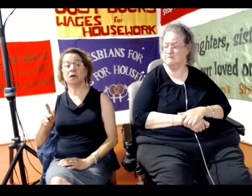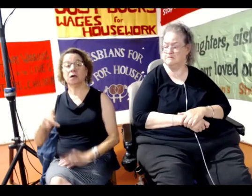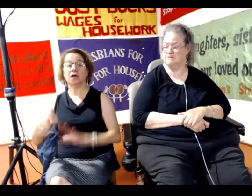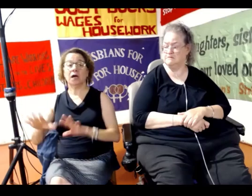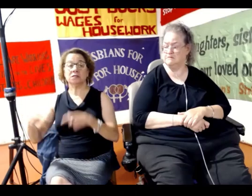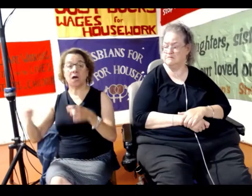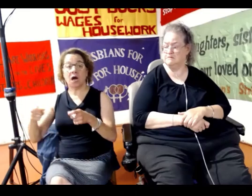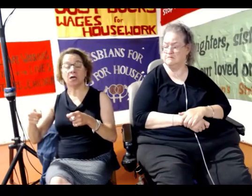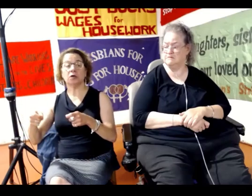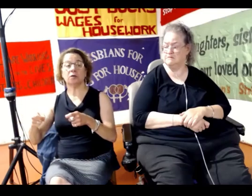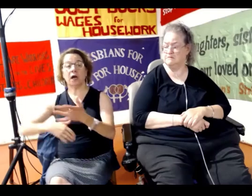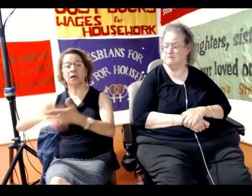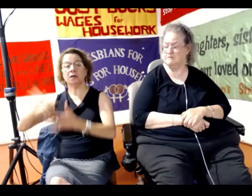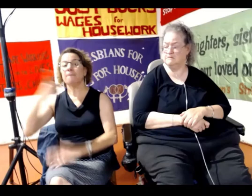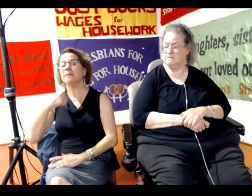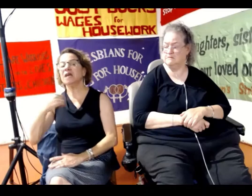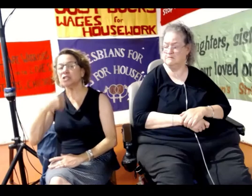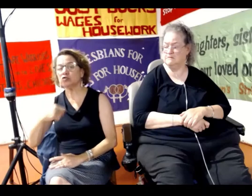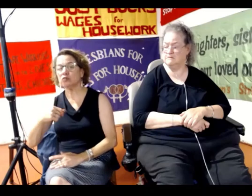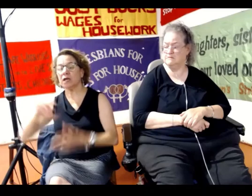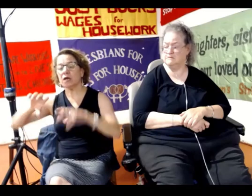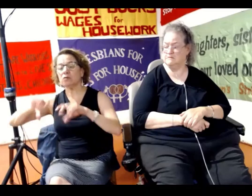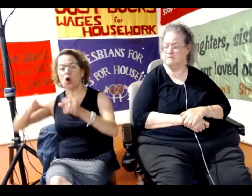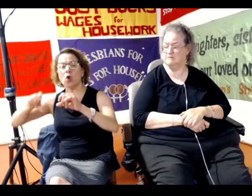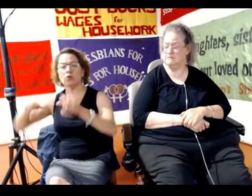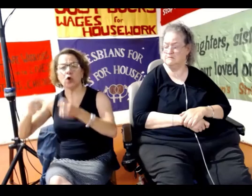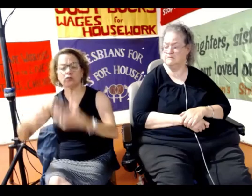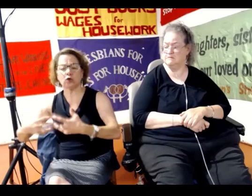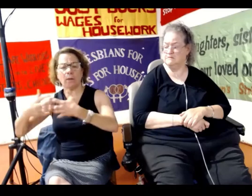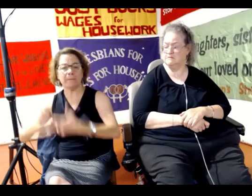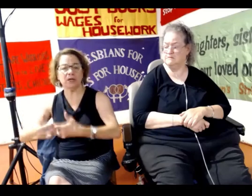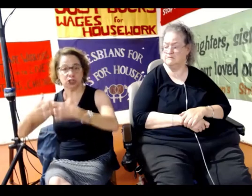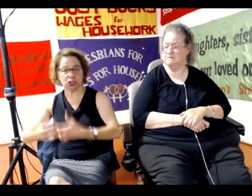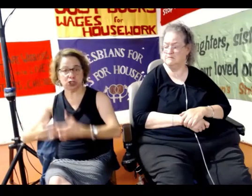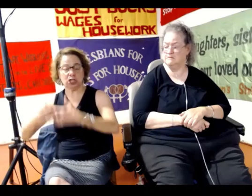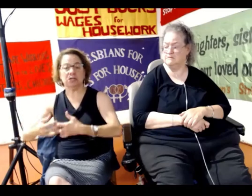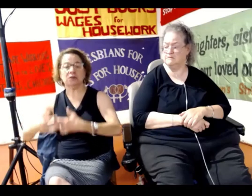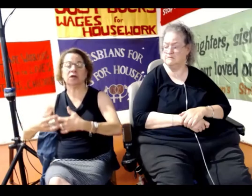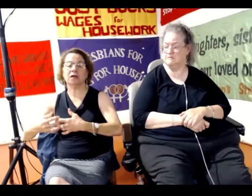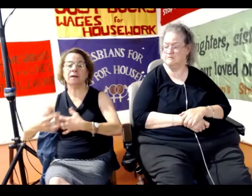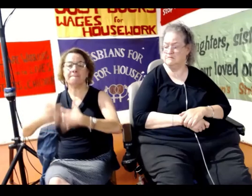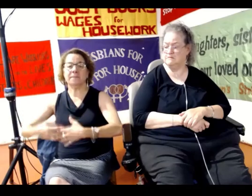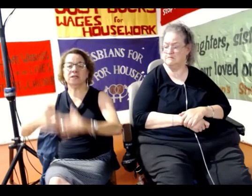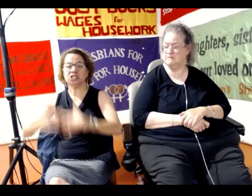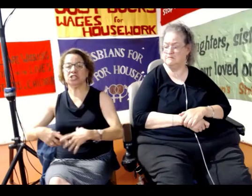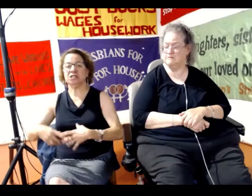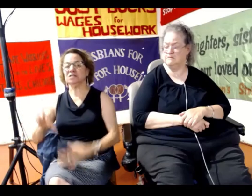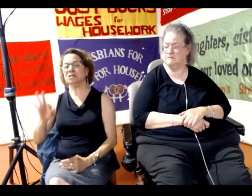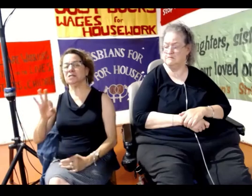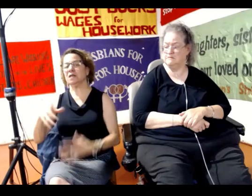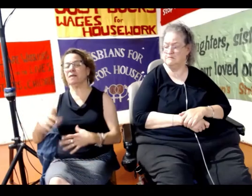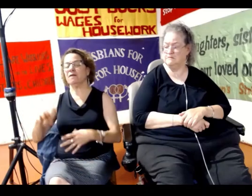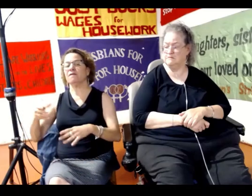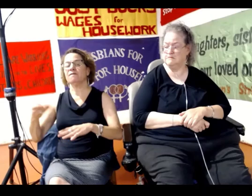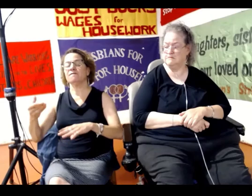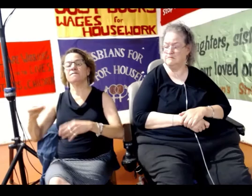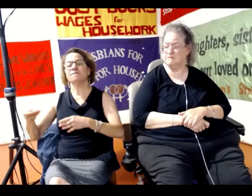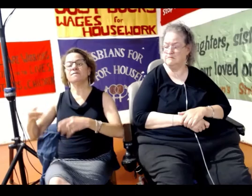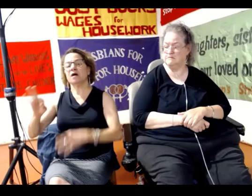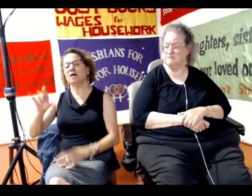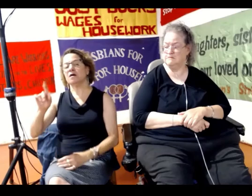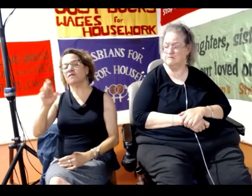machinery in Israeli arms factories in the UK. They have largely avoided courts,